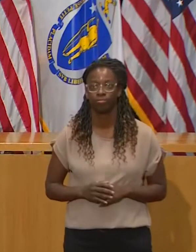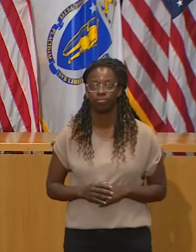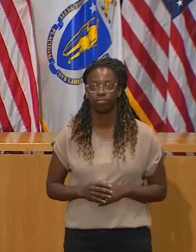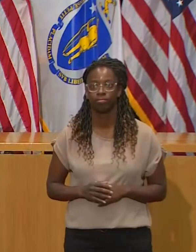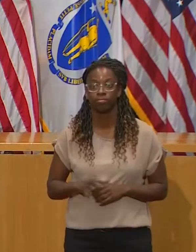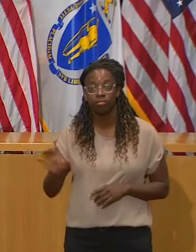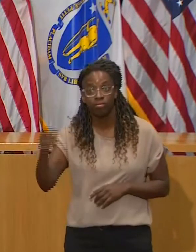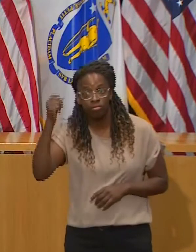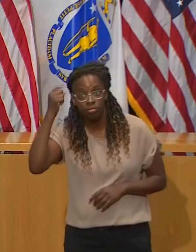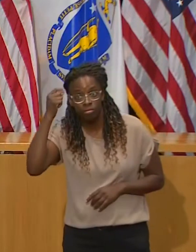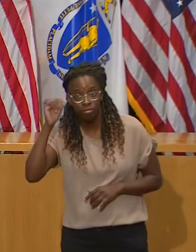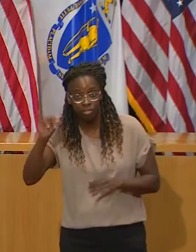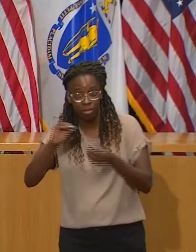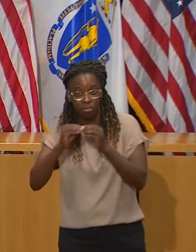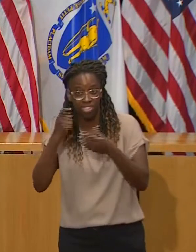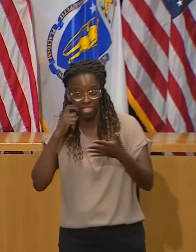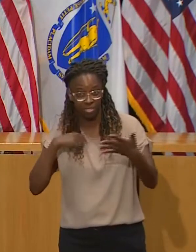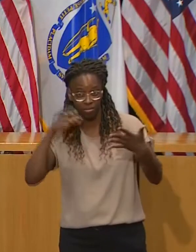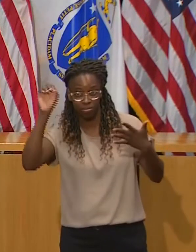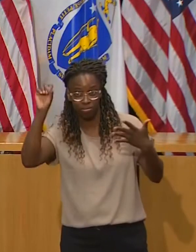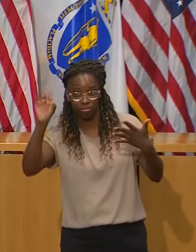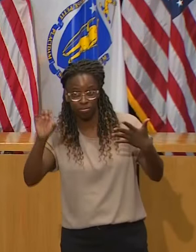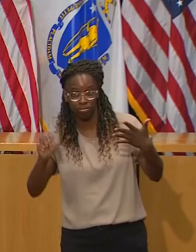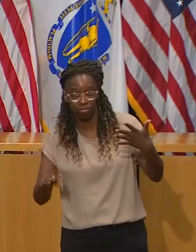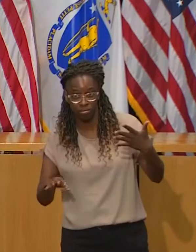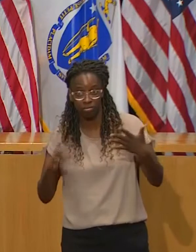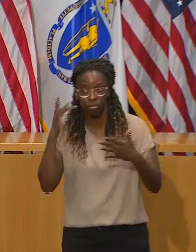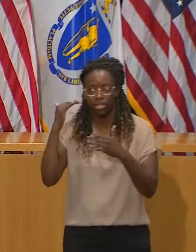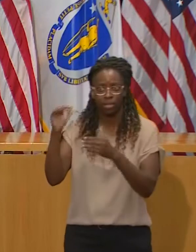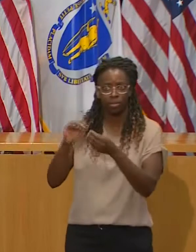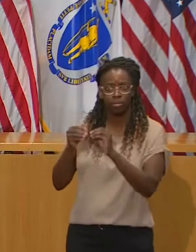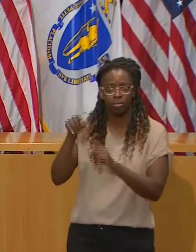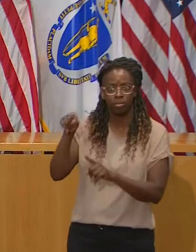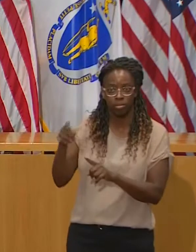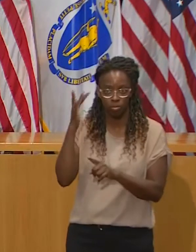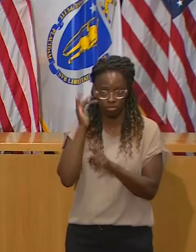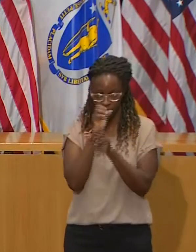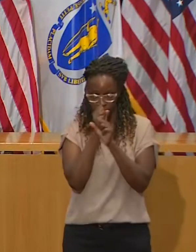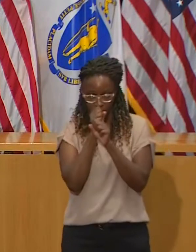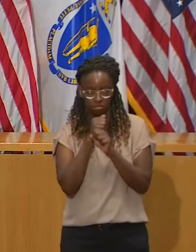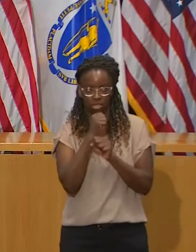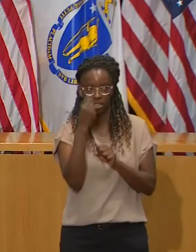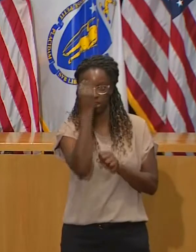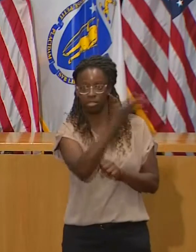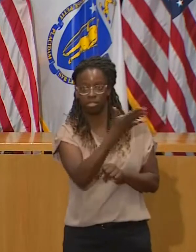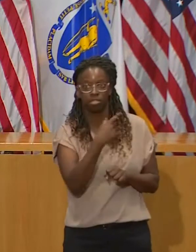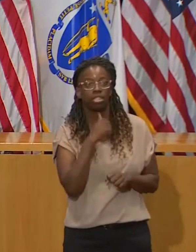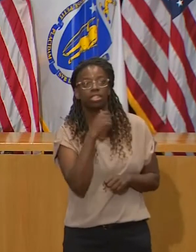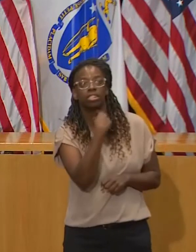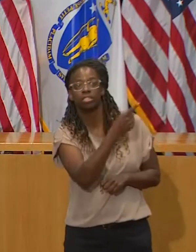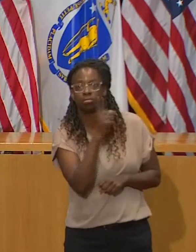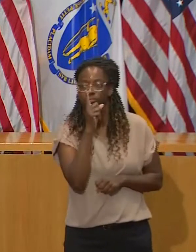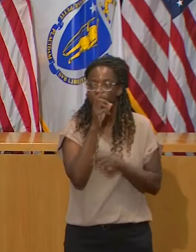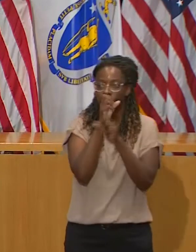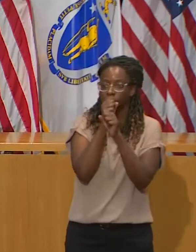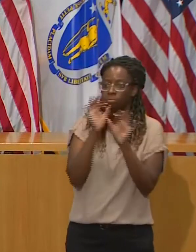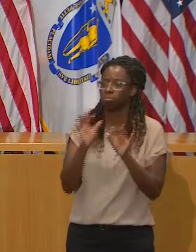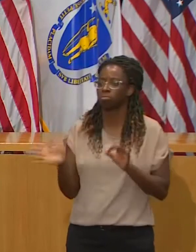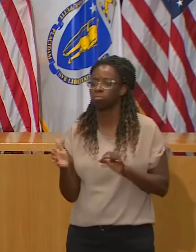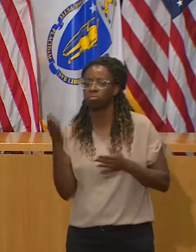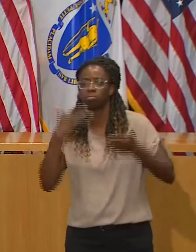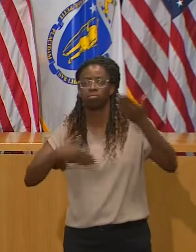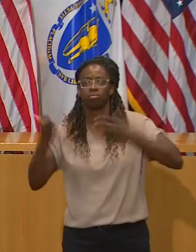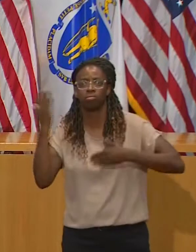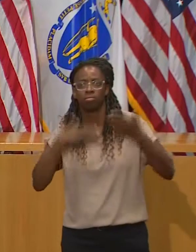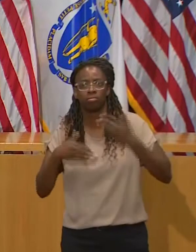of the adults who our contact tracing team reached out to and to the fact that most teams wouldn't make rosters available so that we